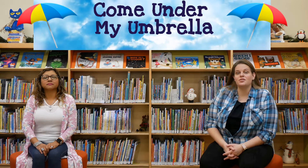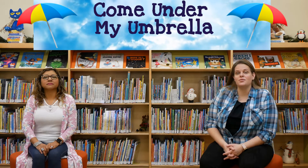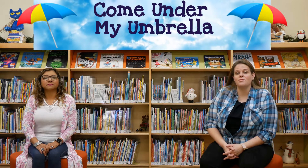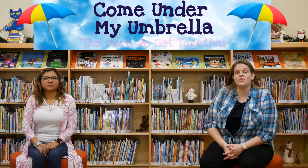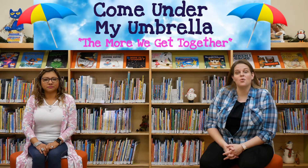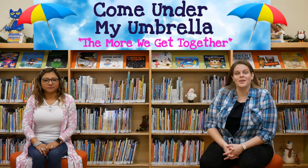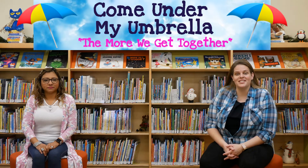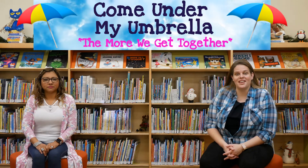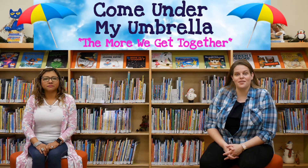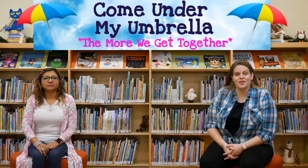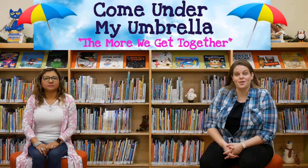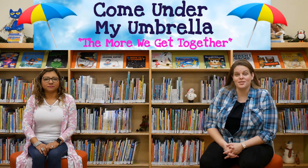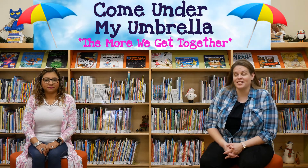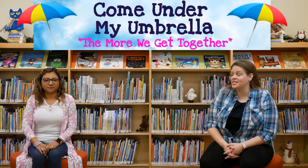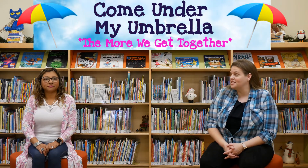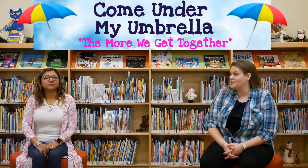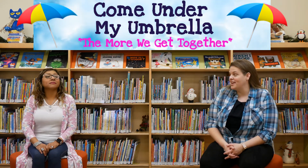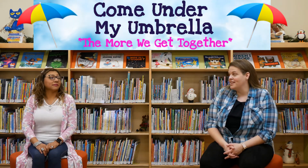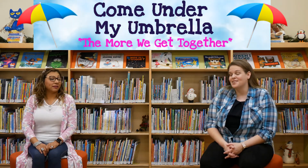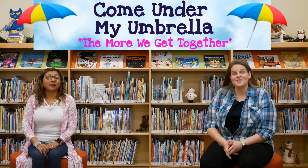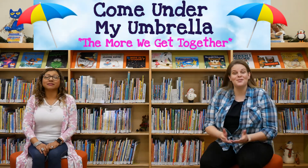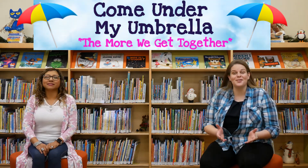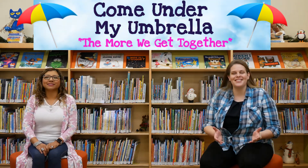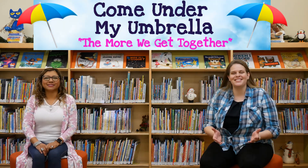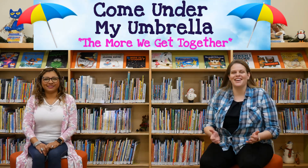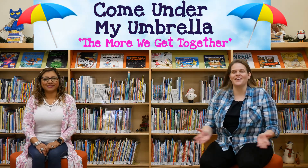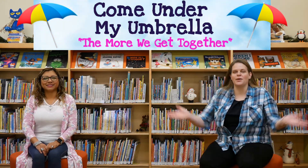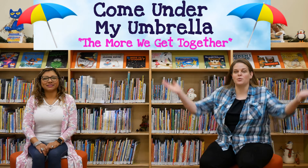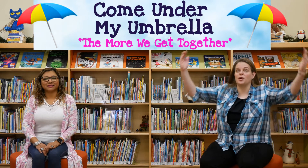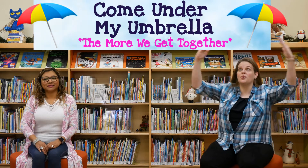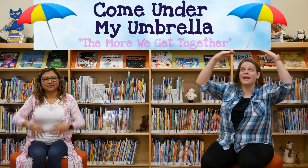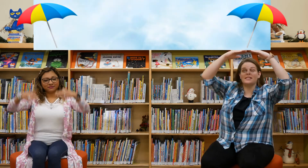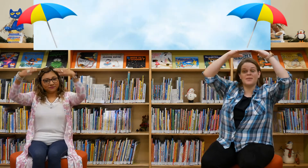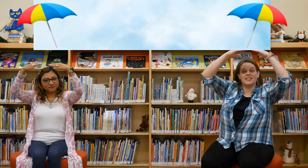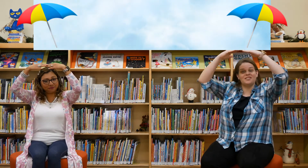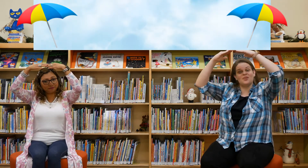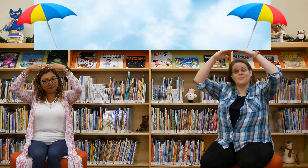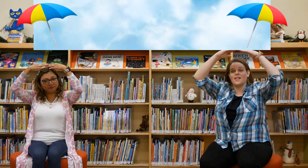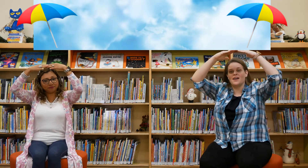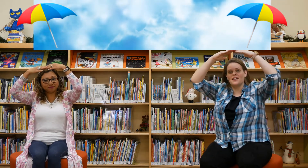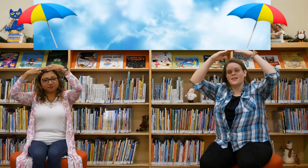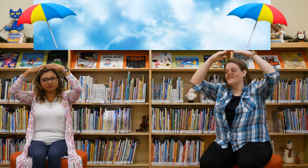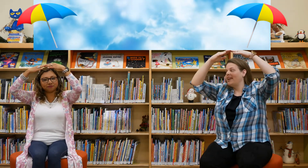tune of The More We Get Together. And it goes like this. You ready? Yeah. You join us? All right. So we're going to put our hands up like this for an umbrella. Ready?